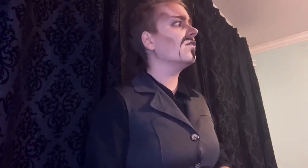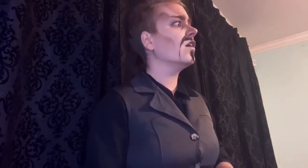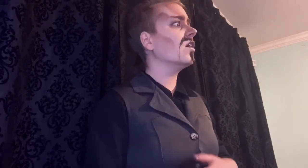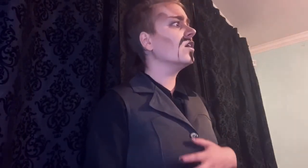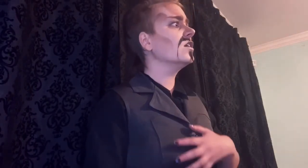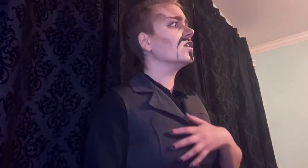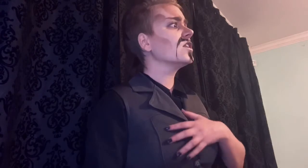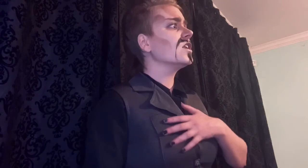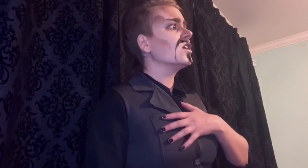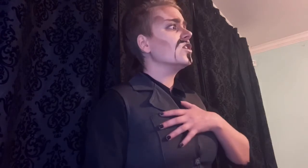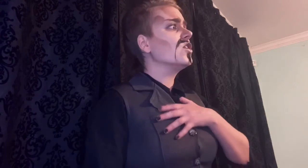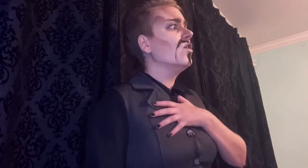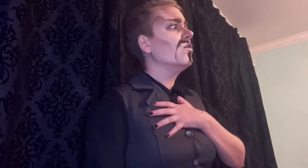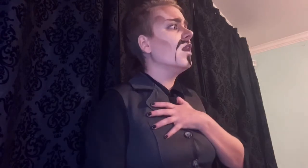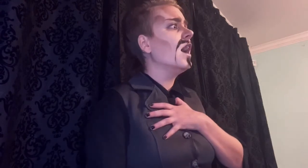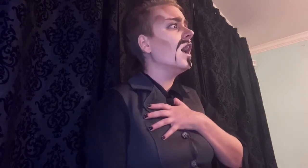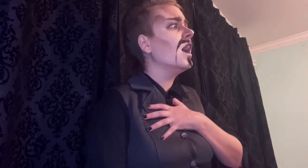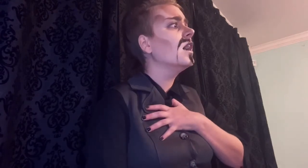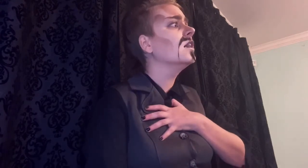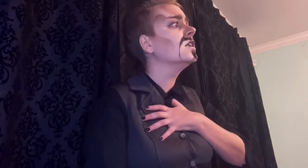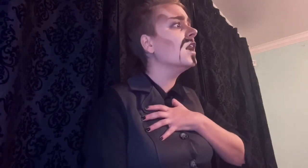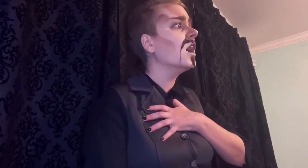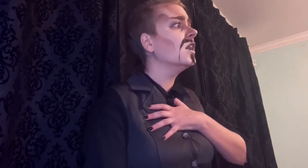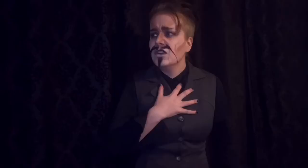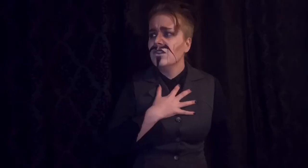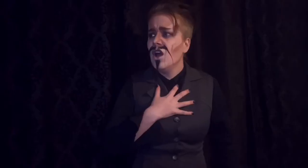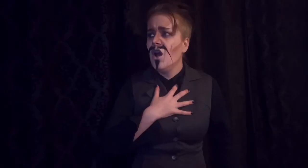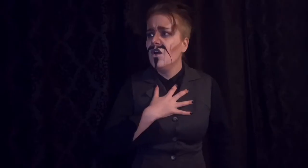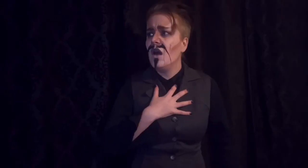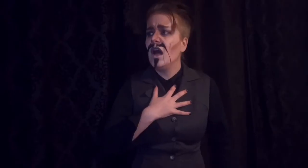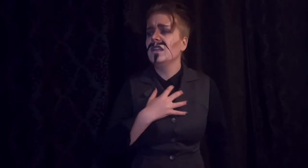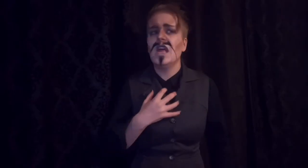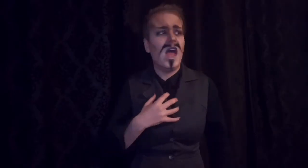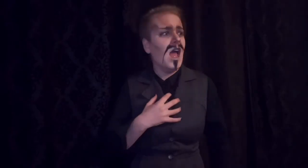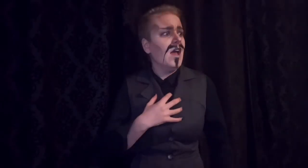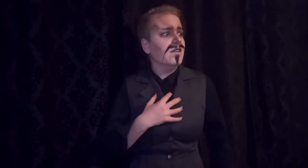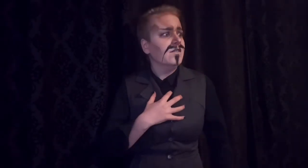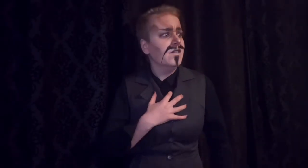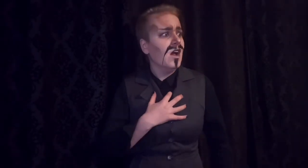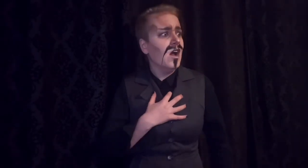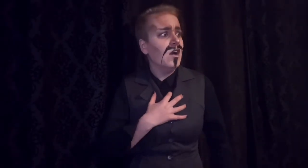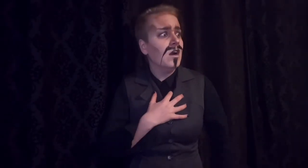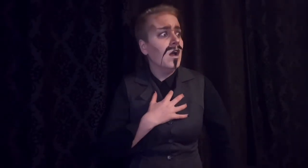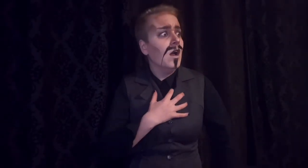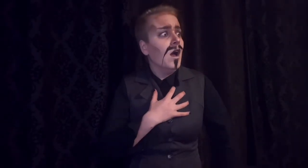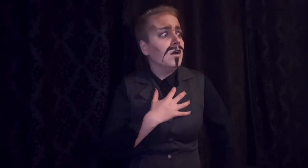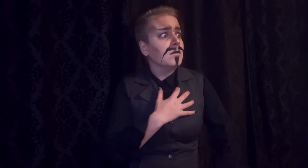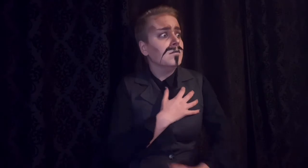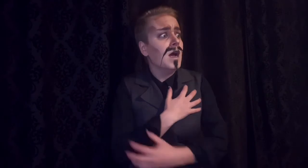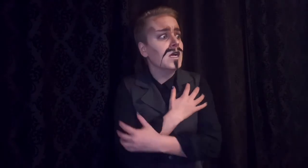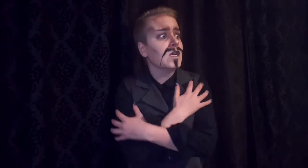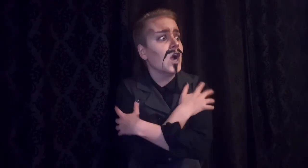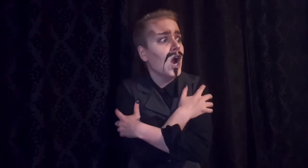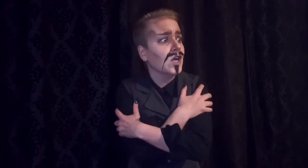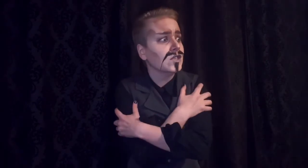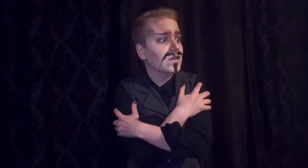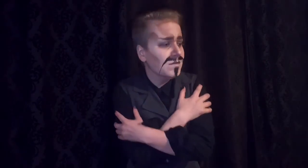see Joanna No, I'll never hug my girl till